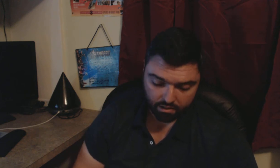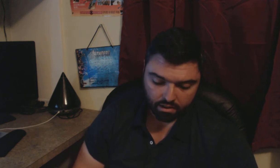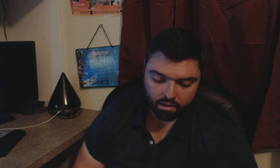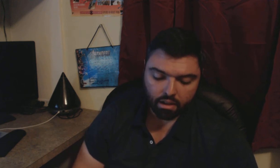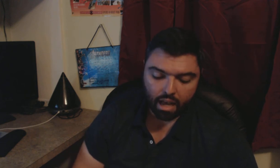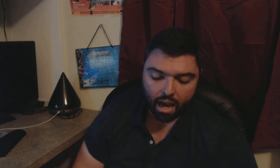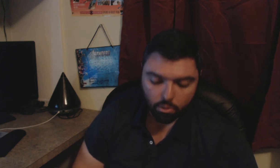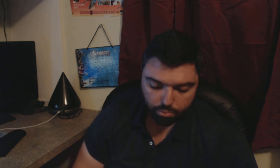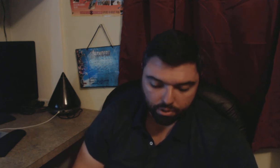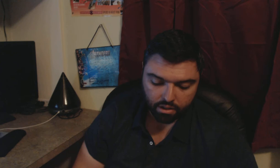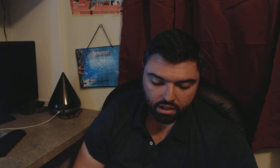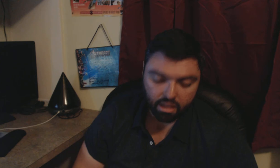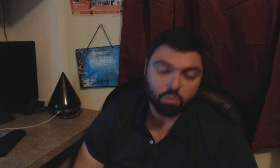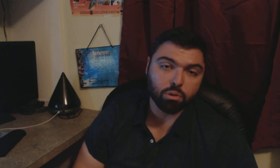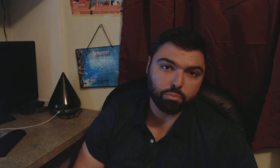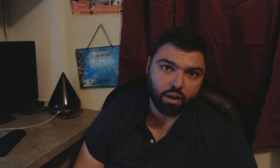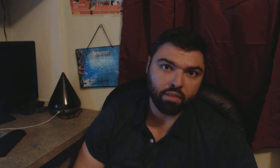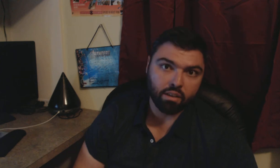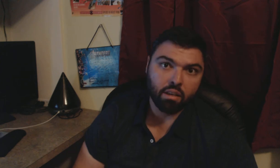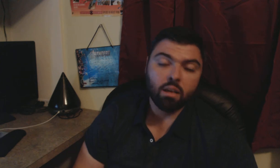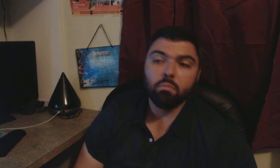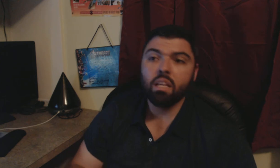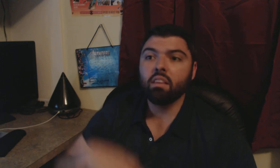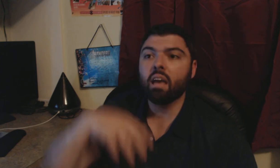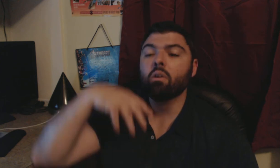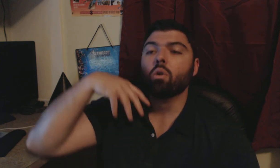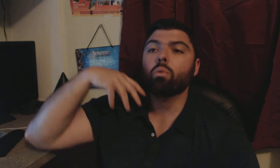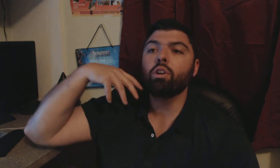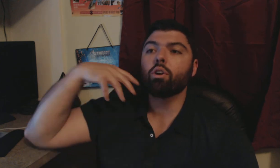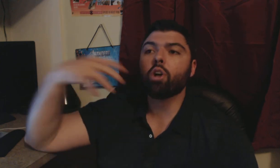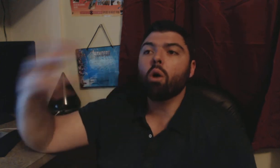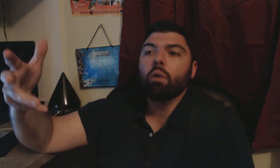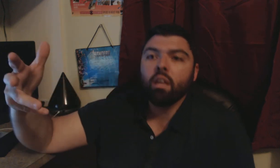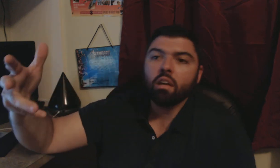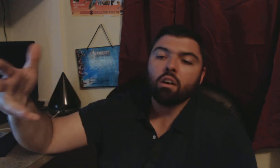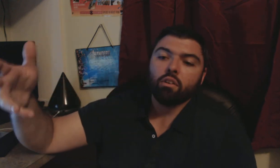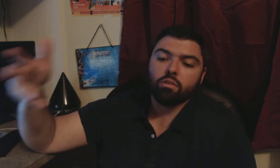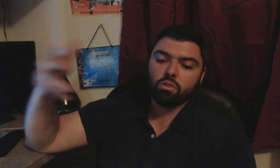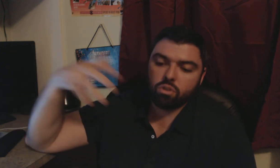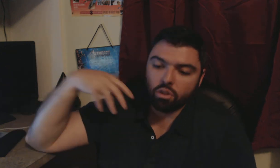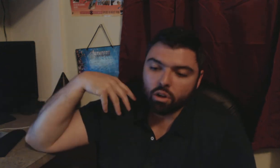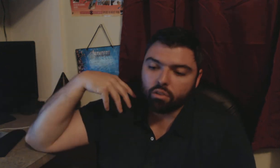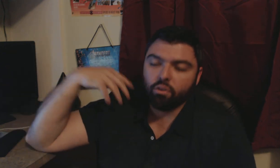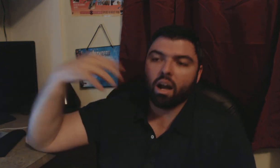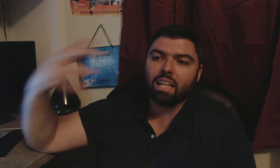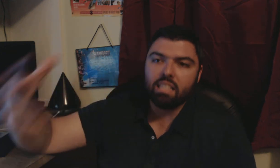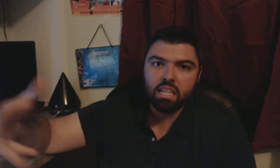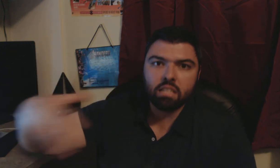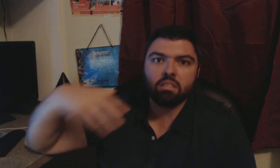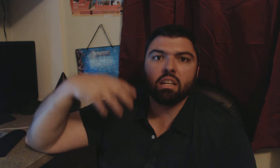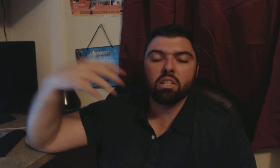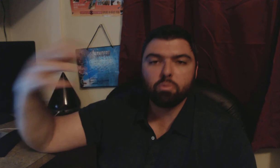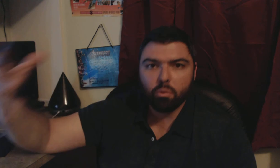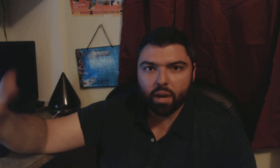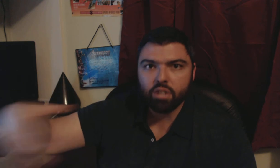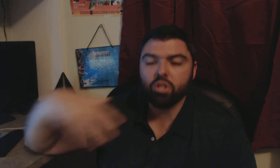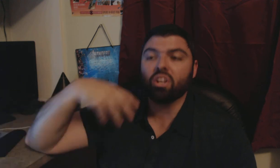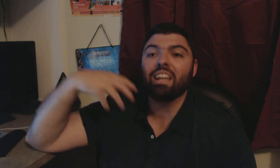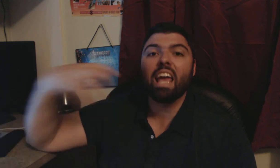output equals private meaning that when you're going to look for ideas and inspiration and